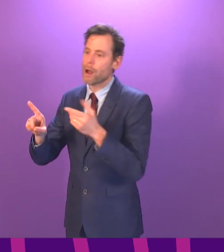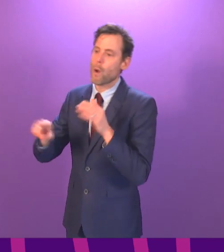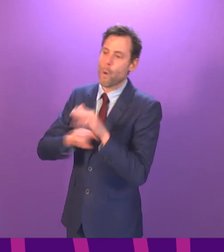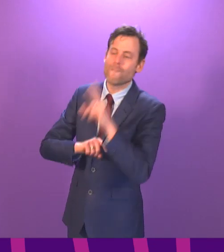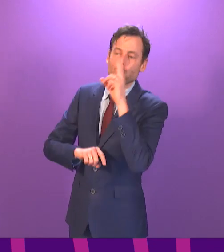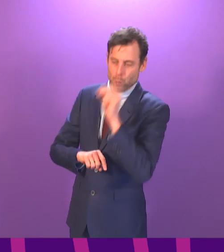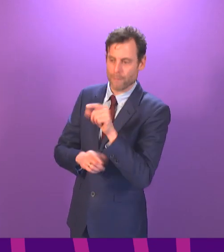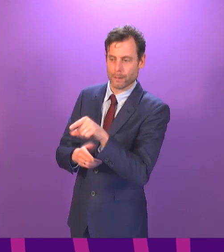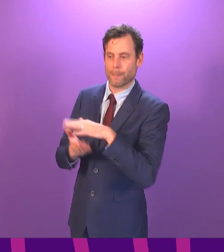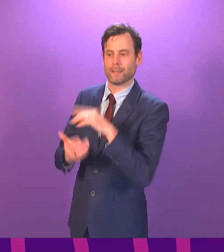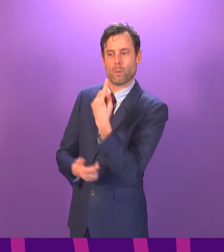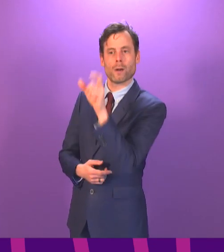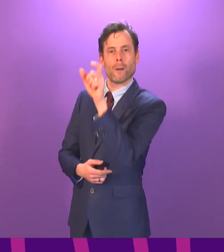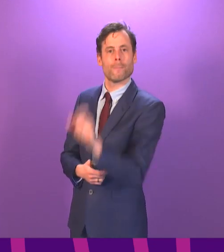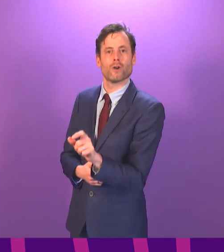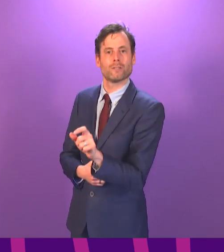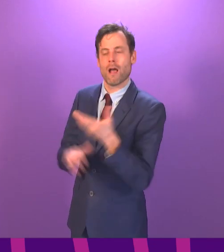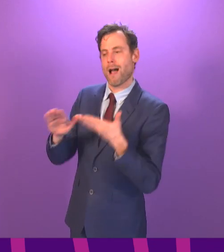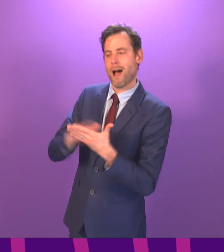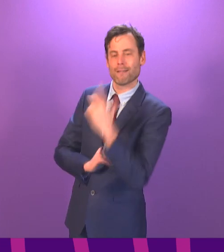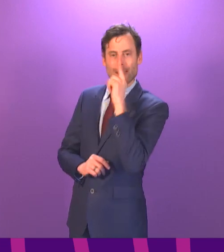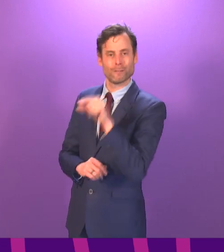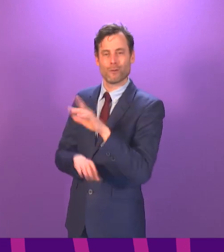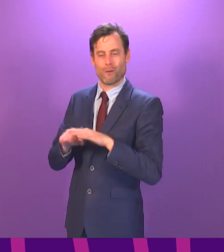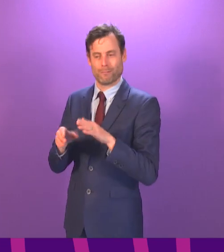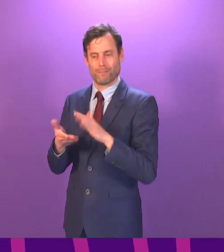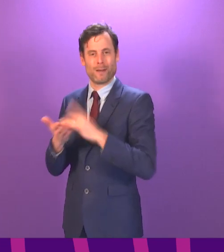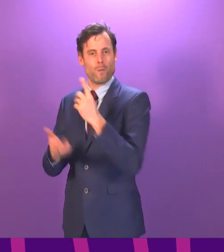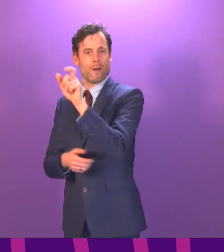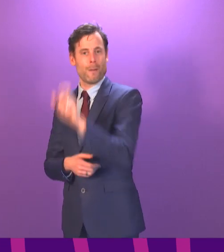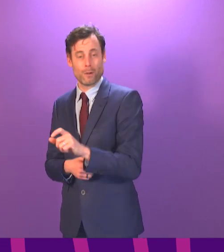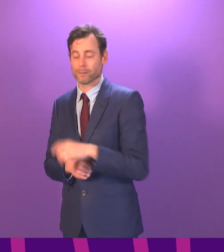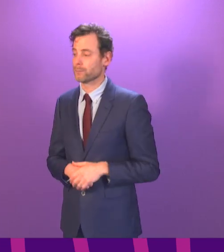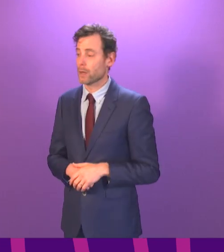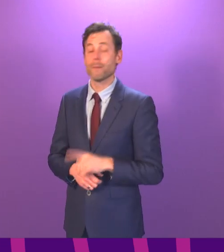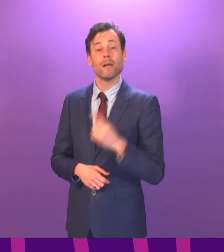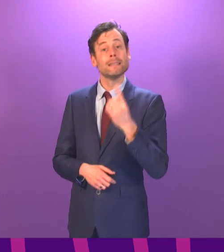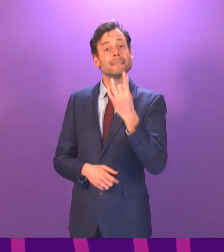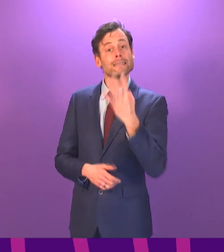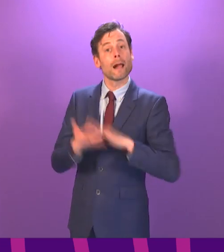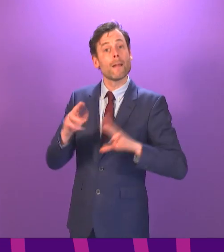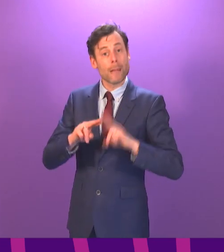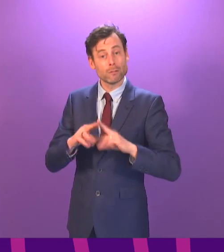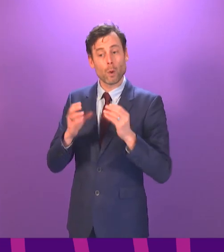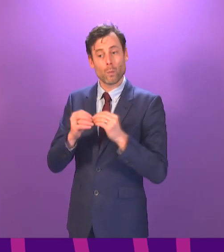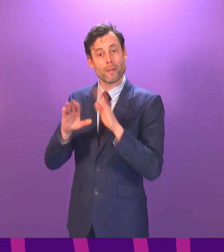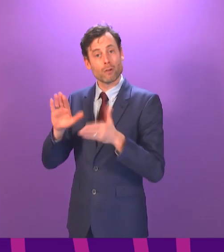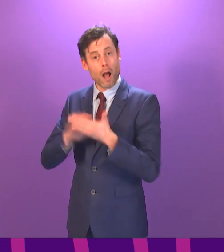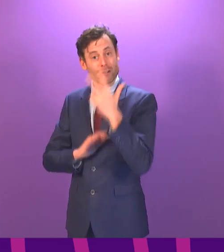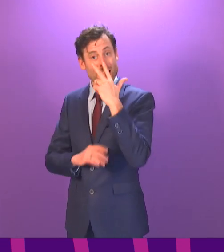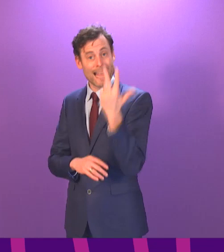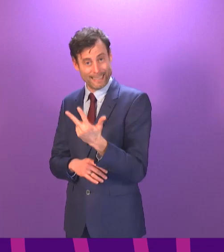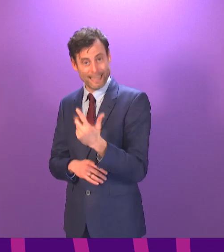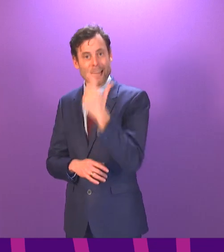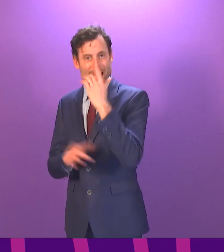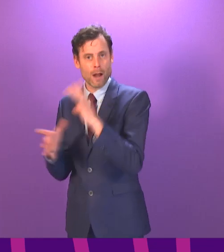is already the extended household concept in Scotland where single parents with children under 18 can join another